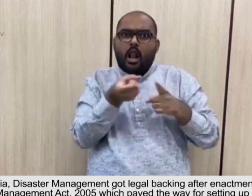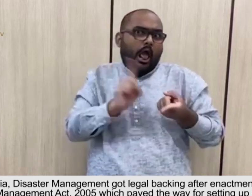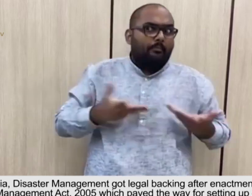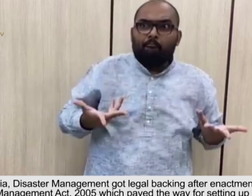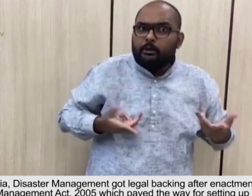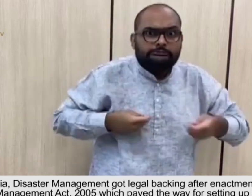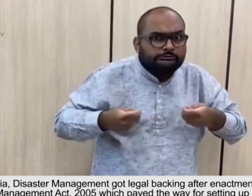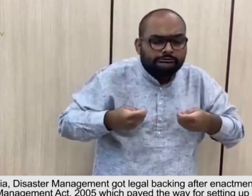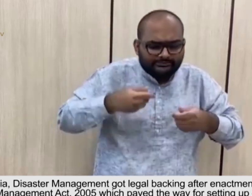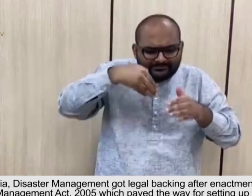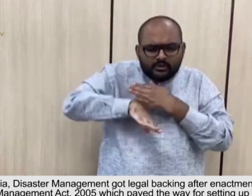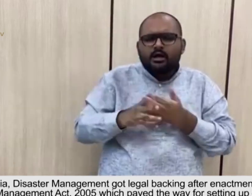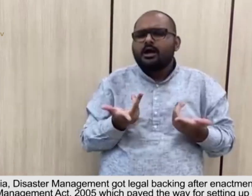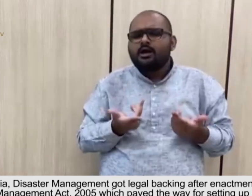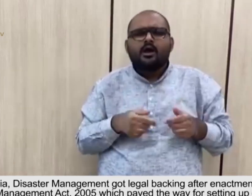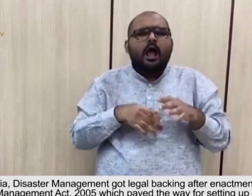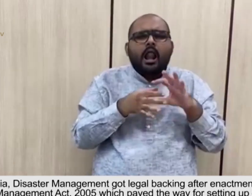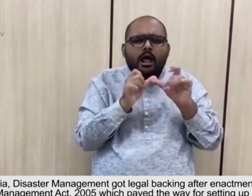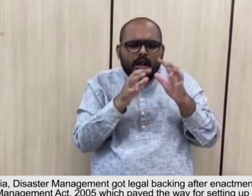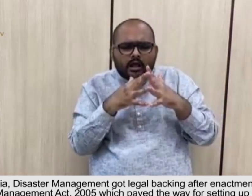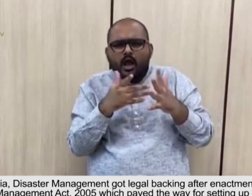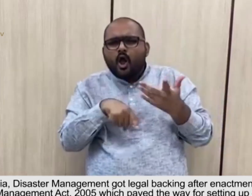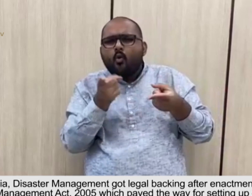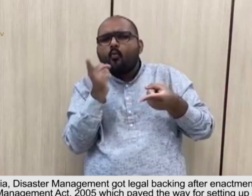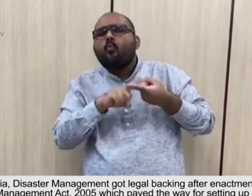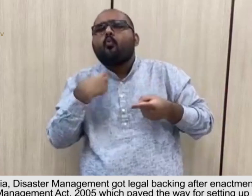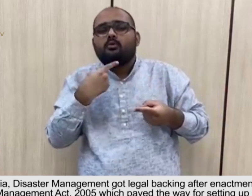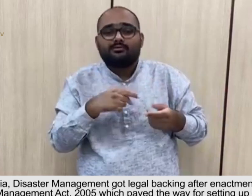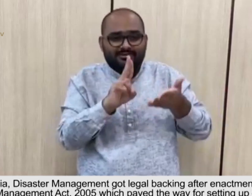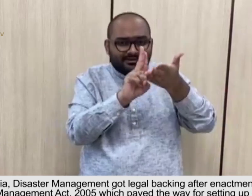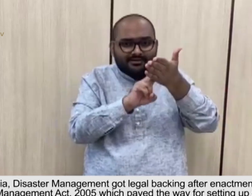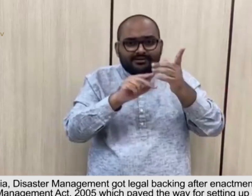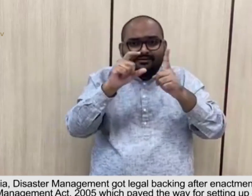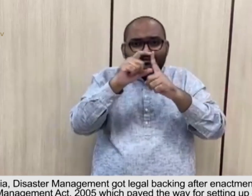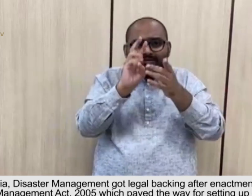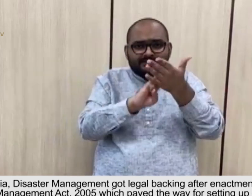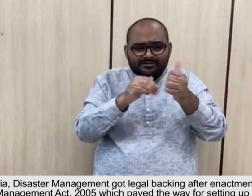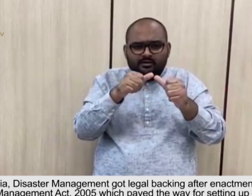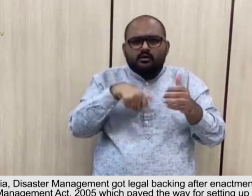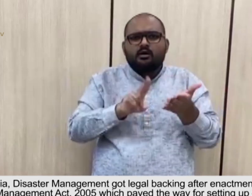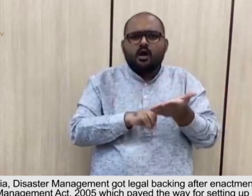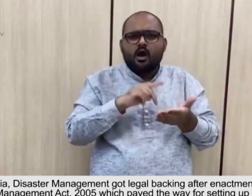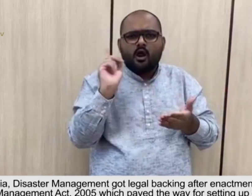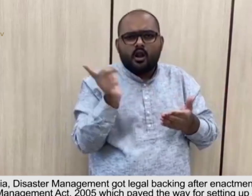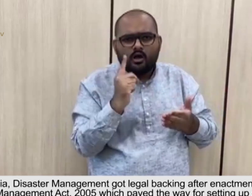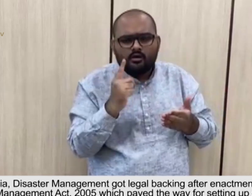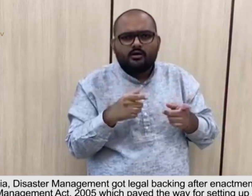backing after enactment of National Disaster Management Act 2005